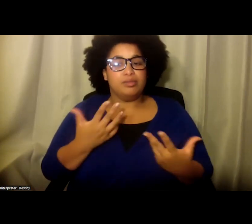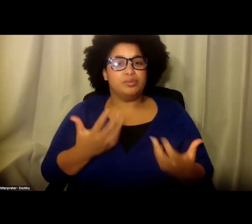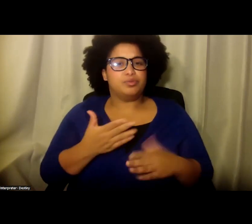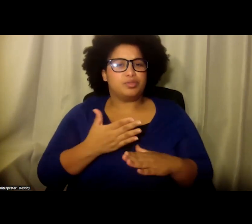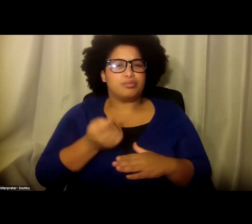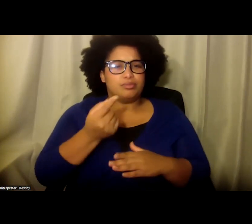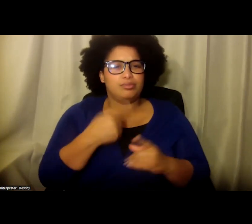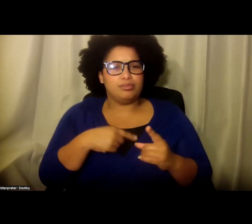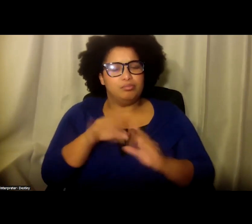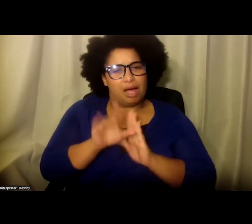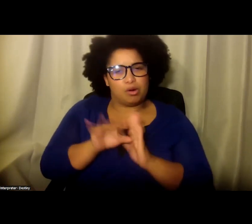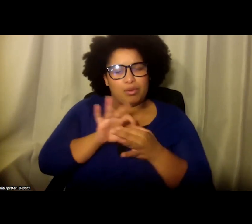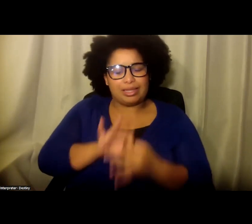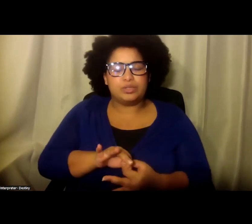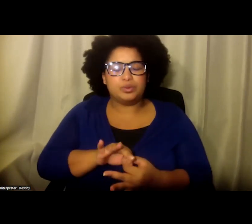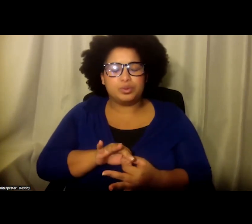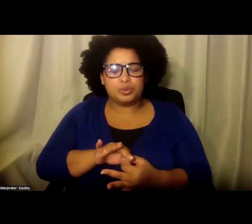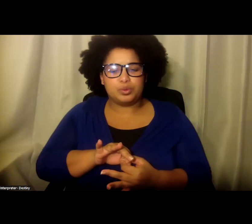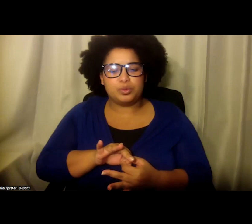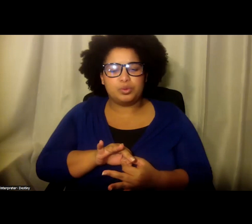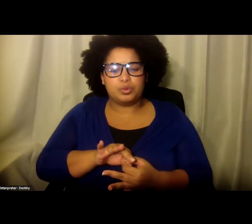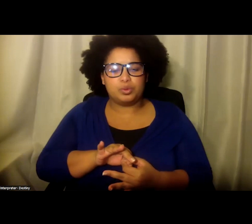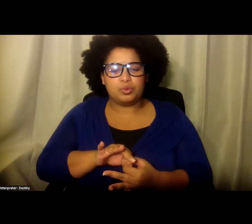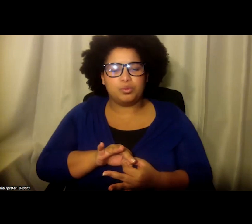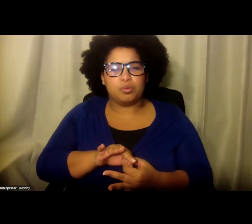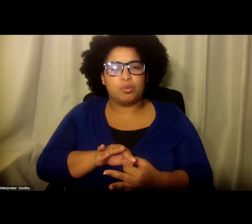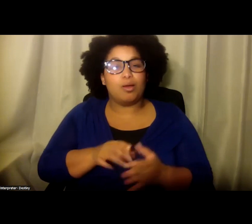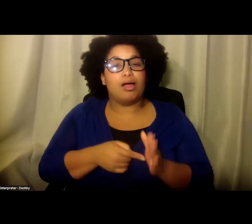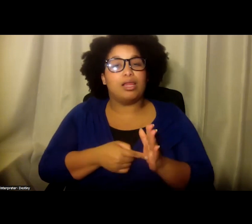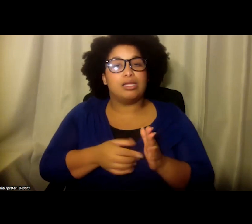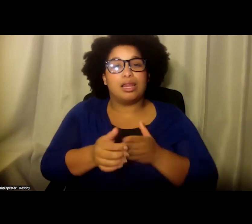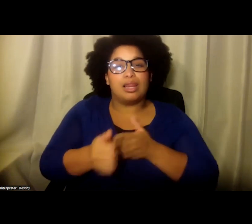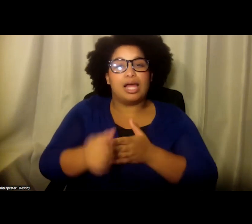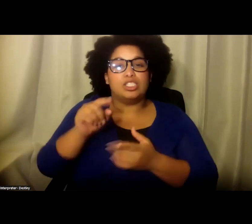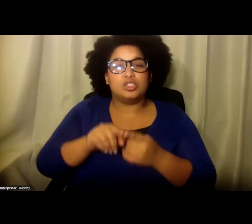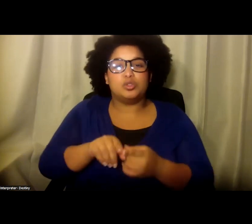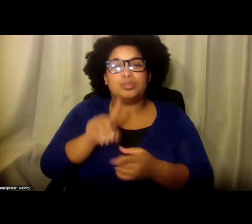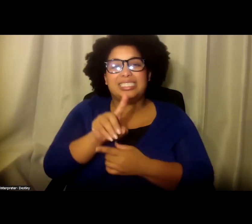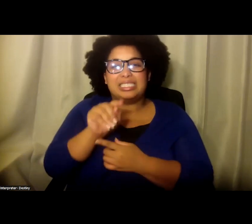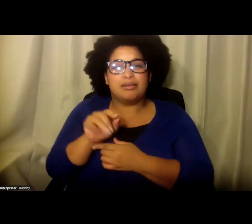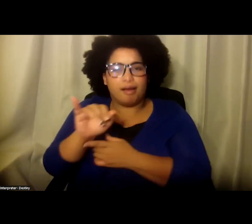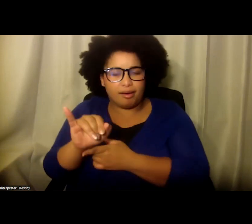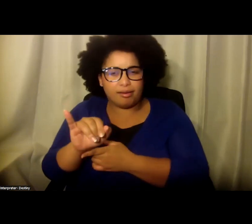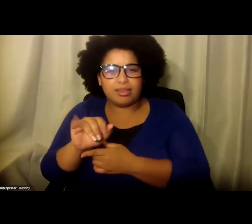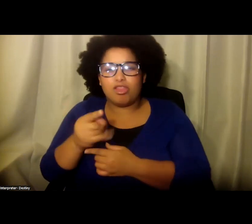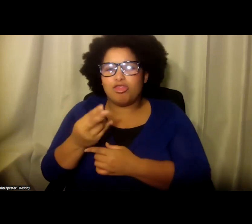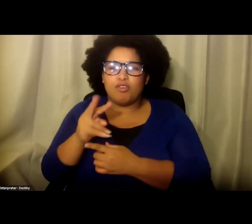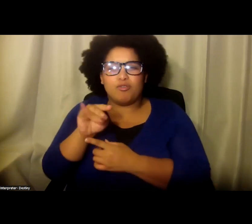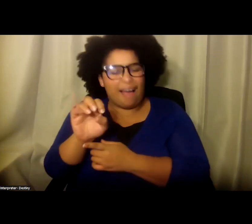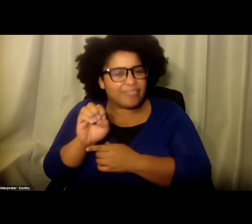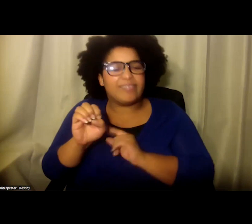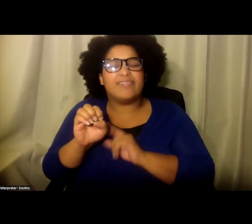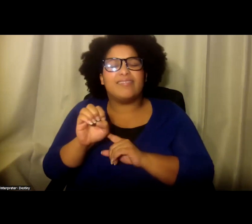a little bit of the background as to what led into Disability Thrive. And while we were